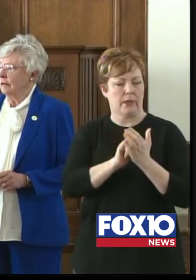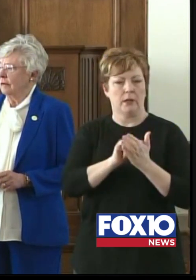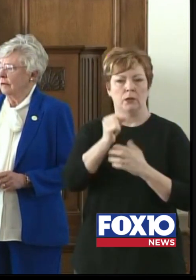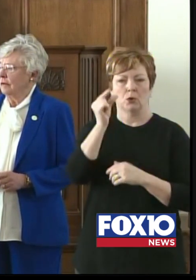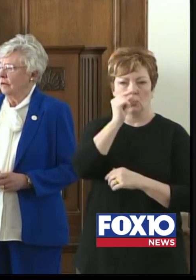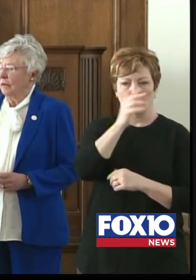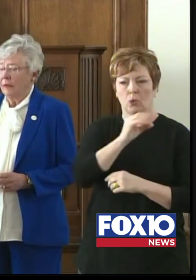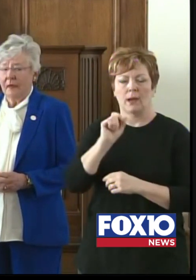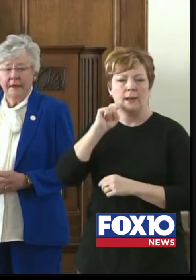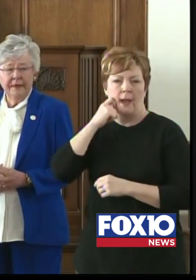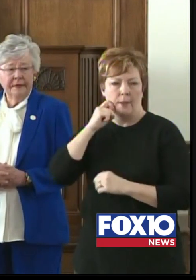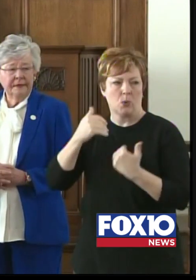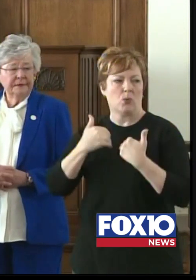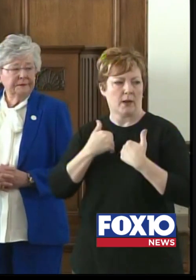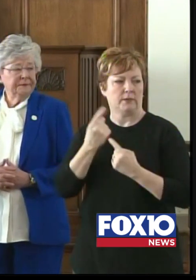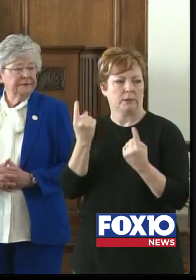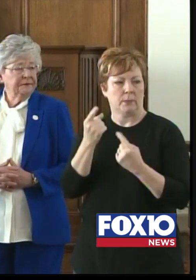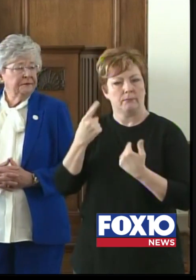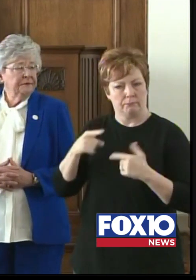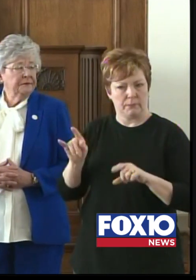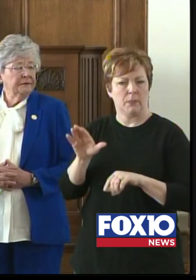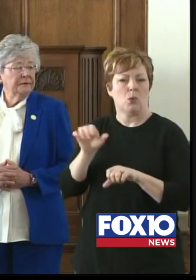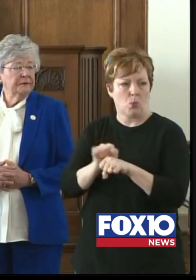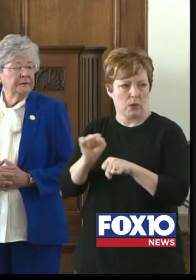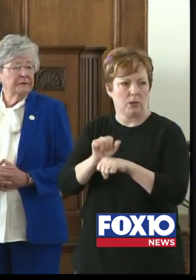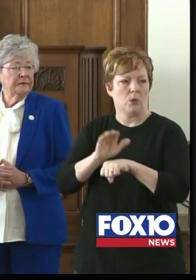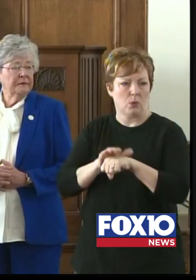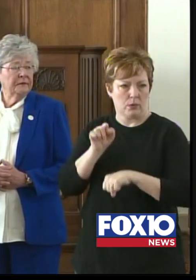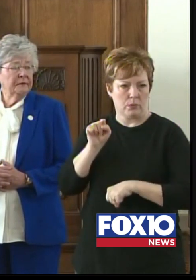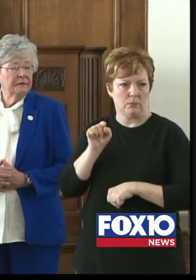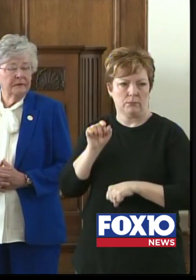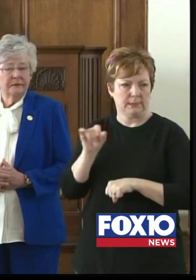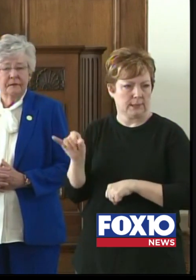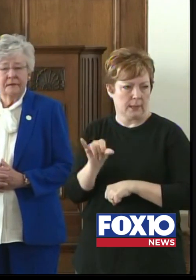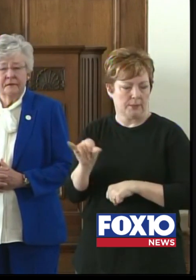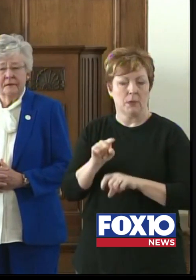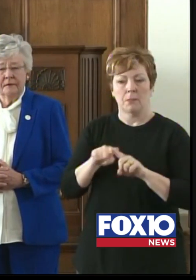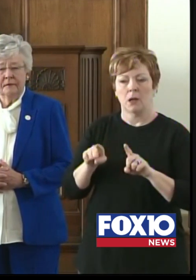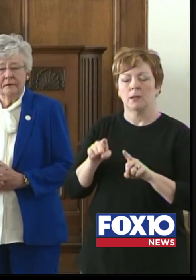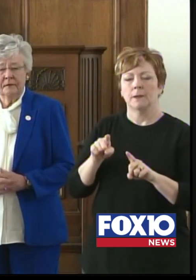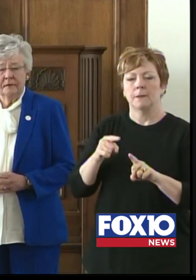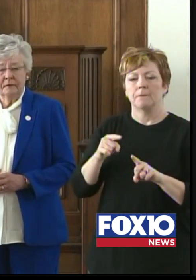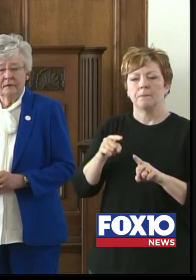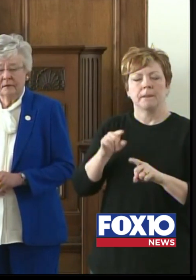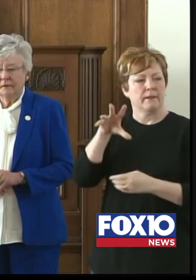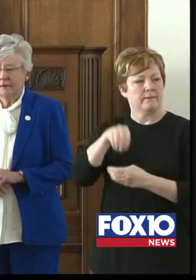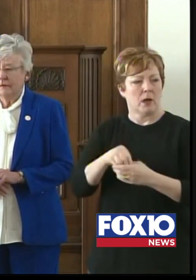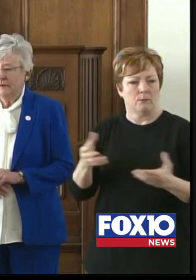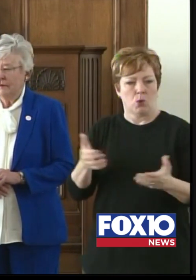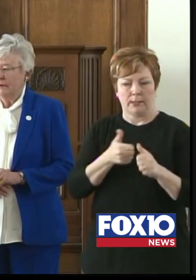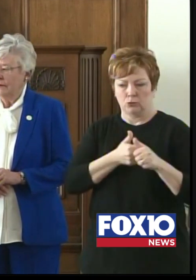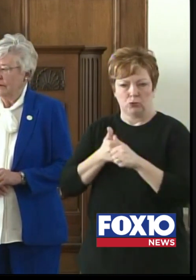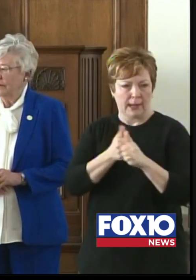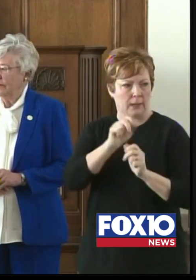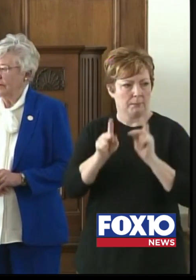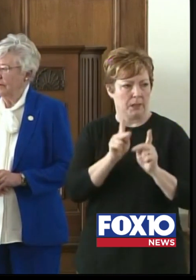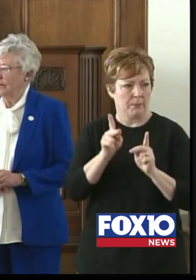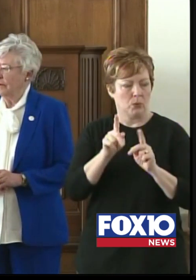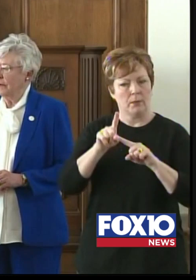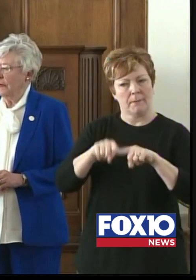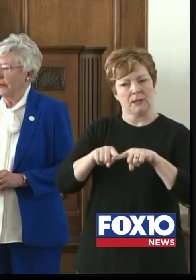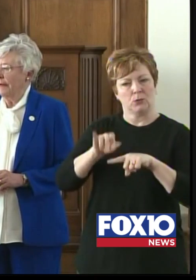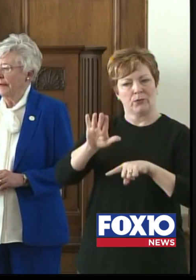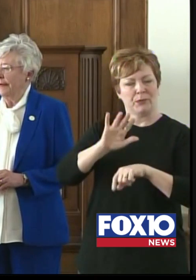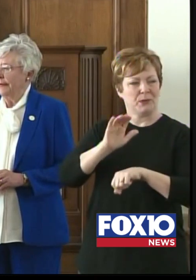product that they've been working on. There are some others that we have looked at specifically and that involves a trick tracking people based on their cell